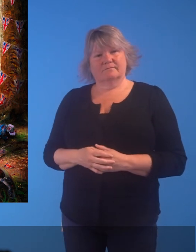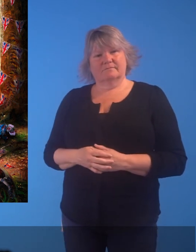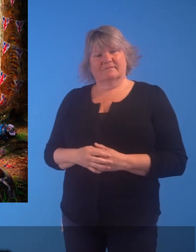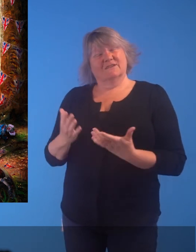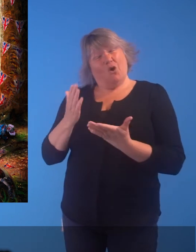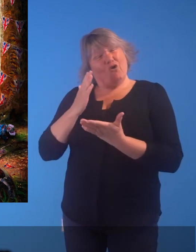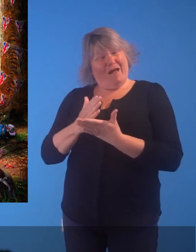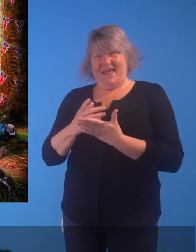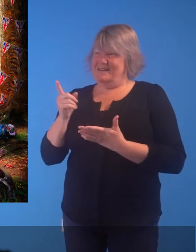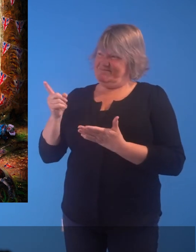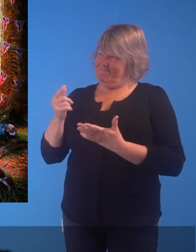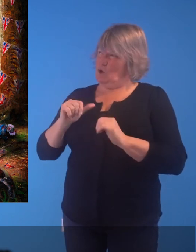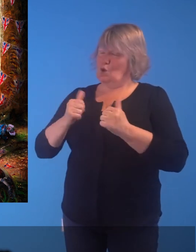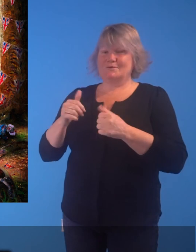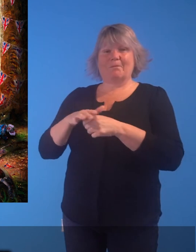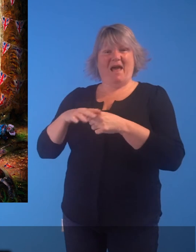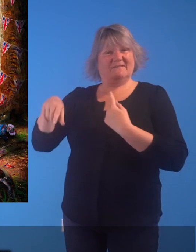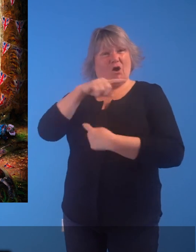A fitting place to end our tour.